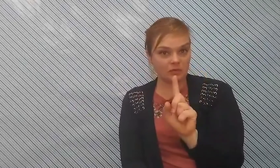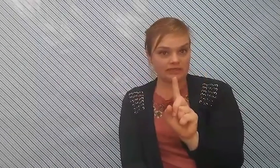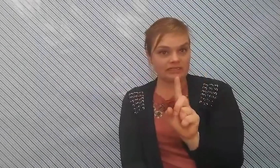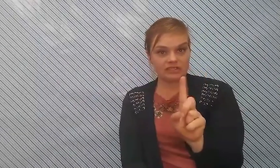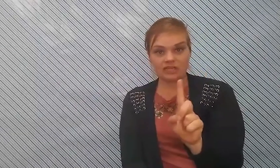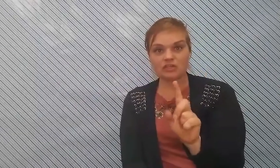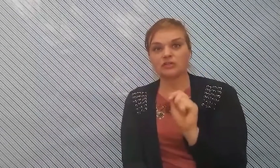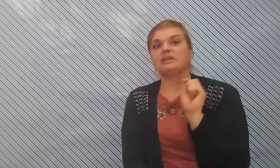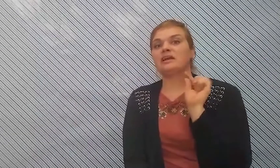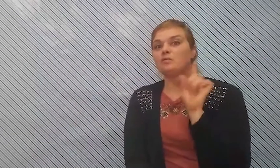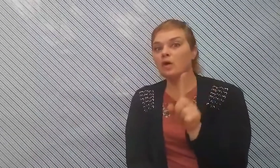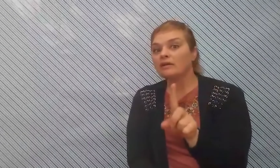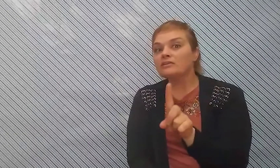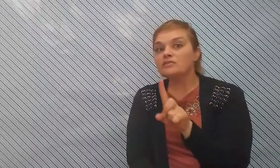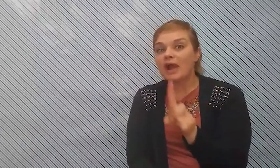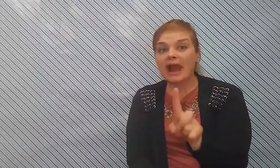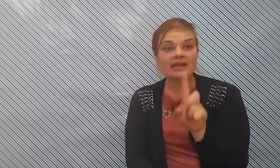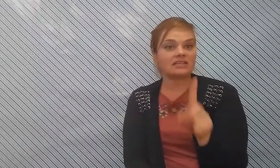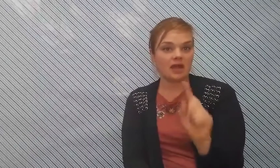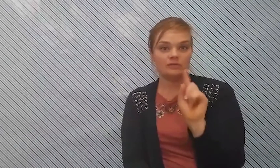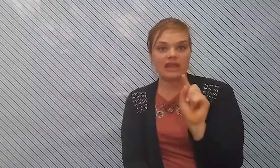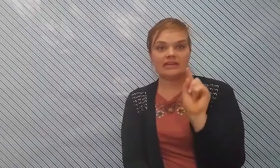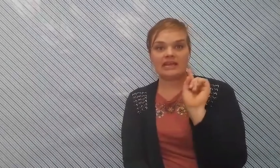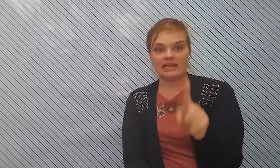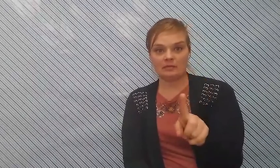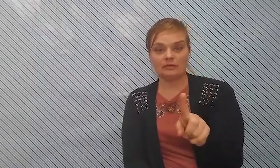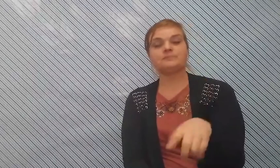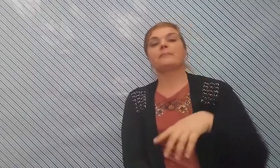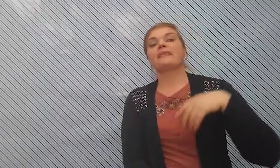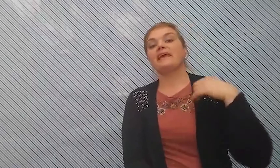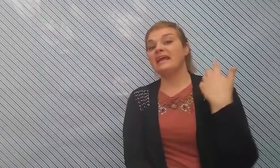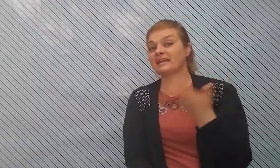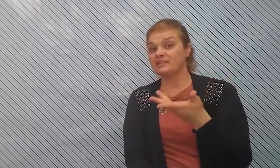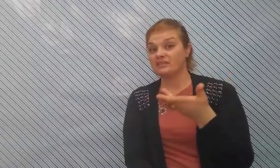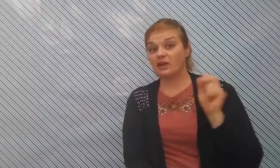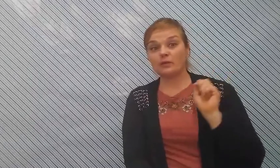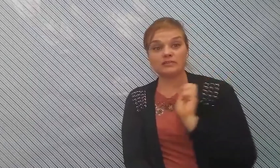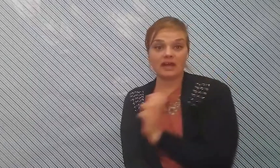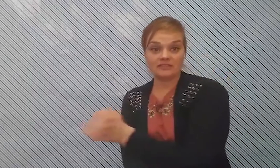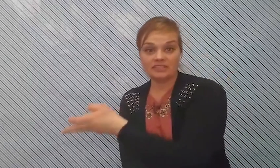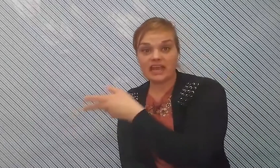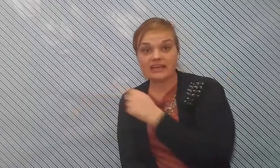one need to take a turn and i want you to act out that animal and they're going to have to guess